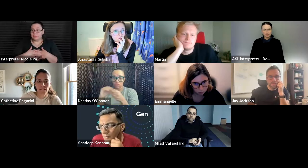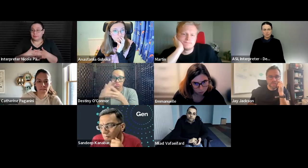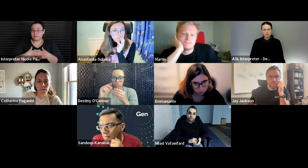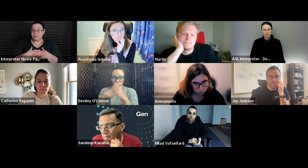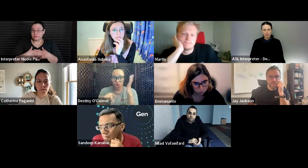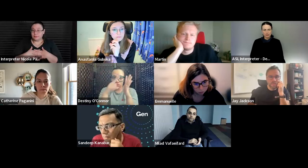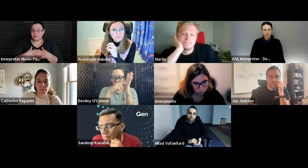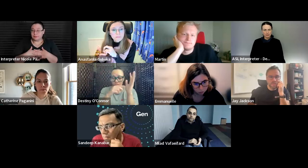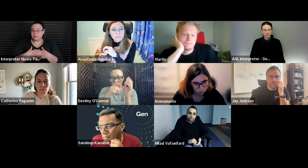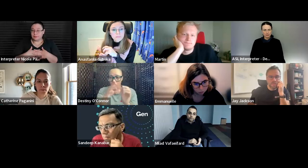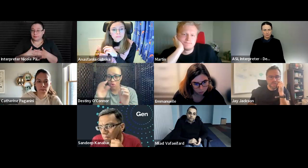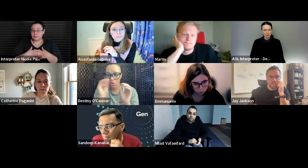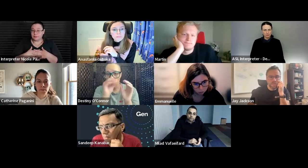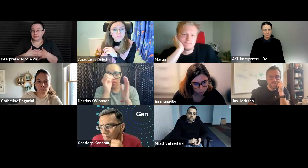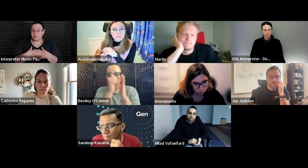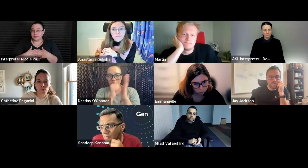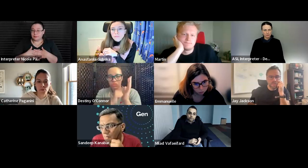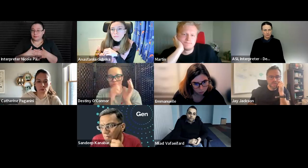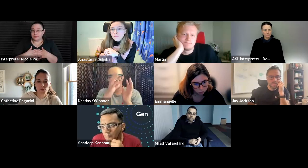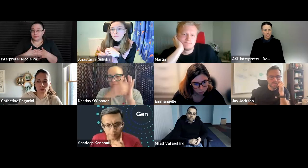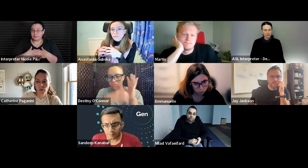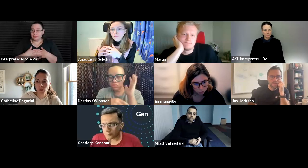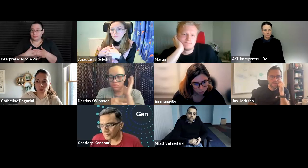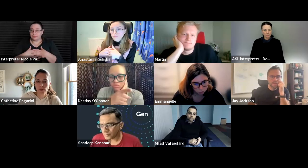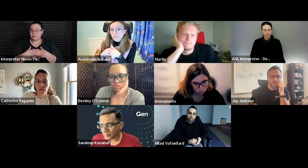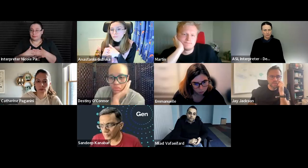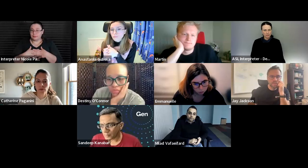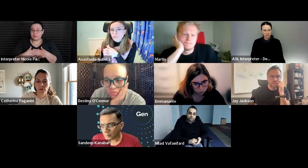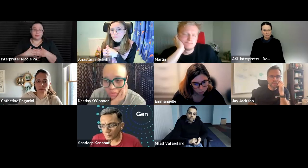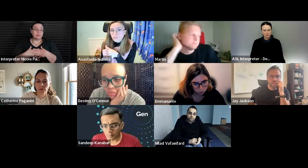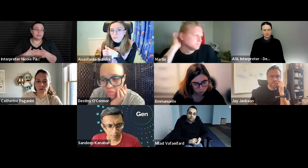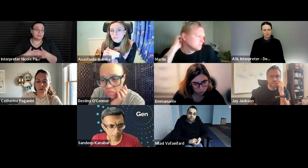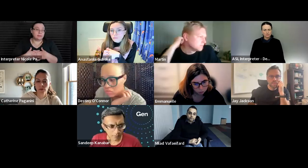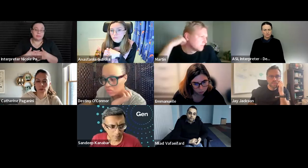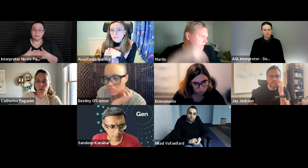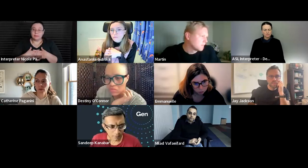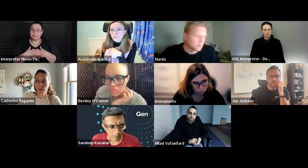sandy did you want to comment on what you put in the chat or on the agenda